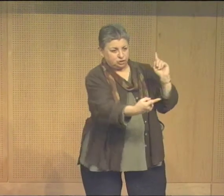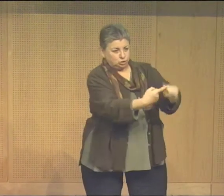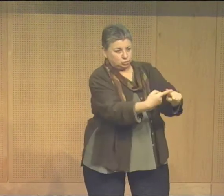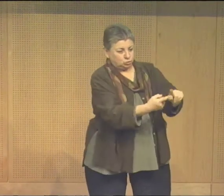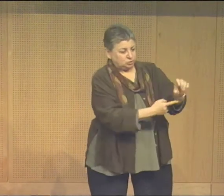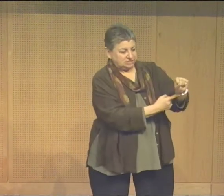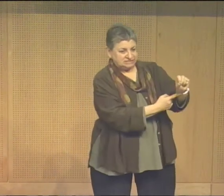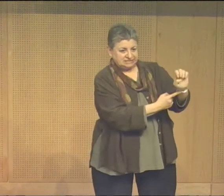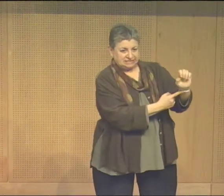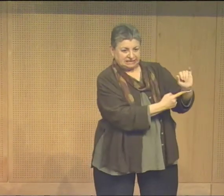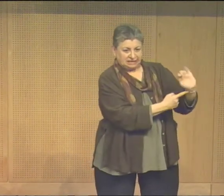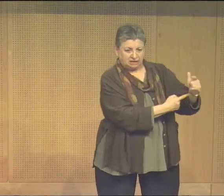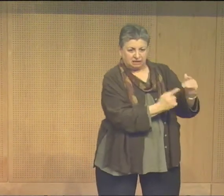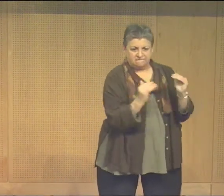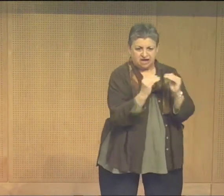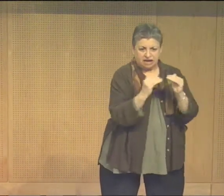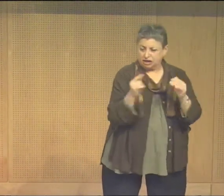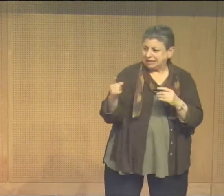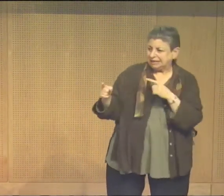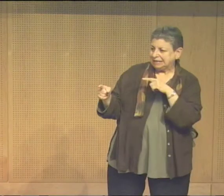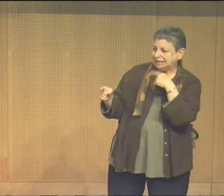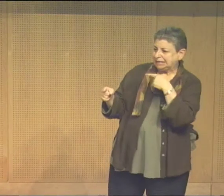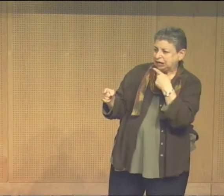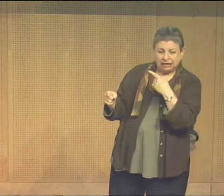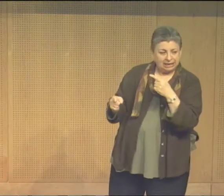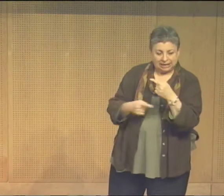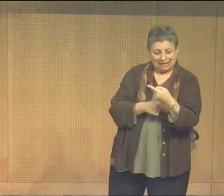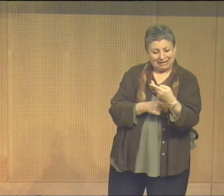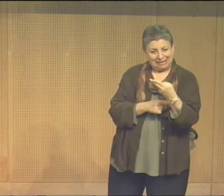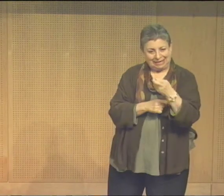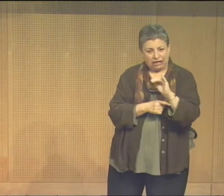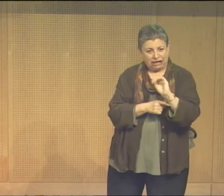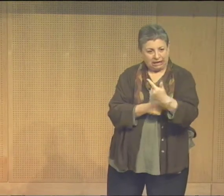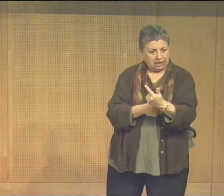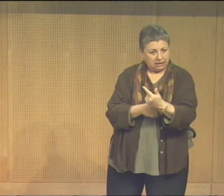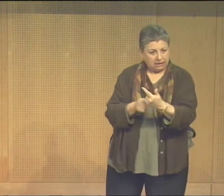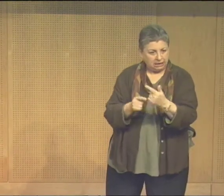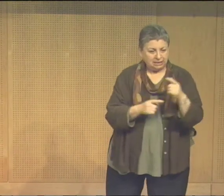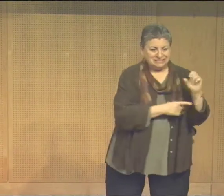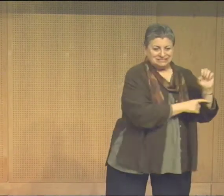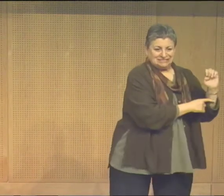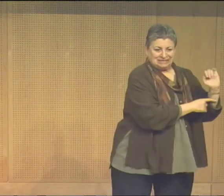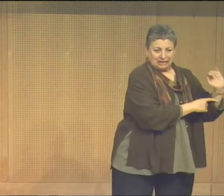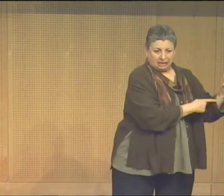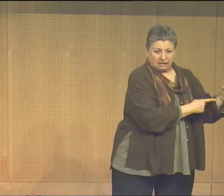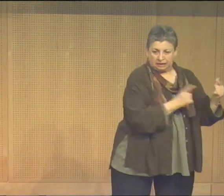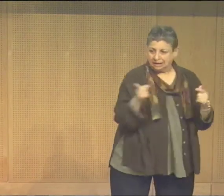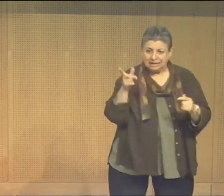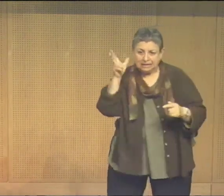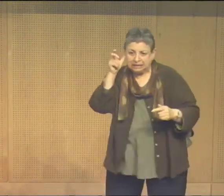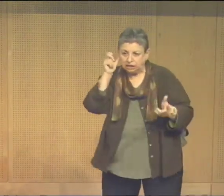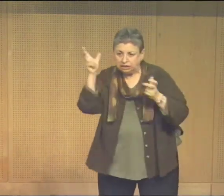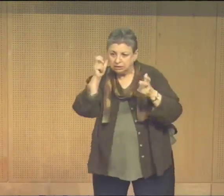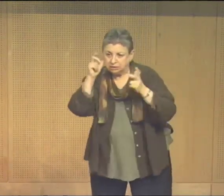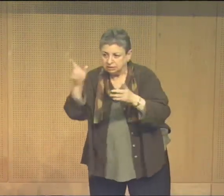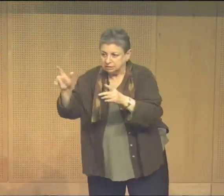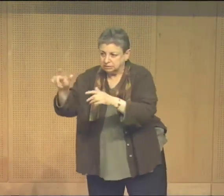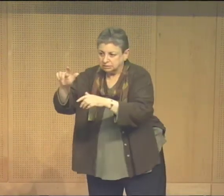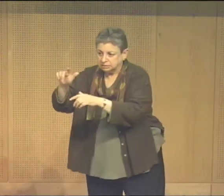deaf to seeing? Because if we say hearing, then why don't we say that the counterpart to hearing is seeing?